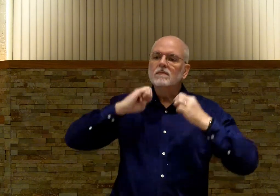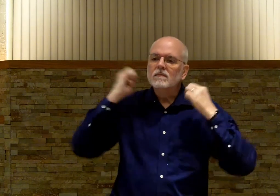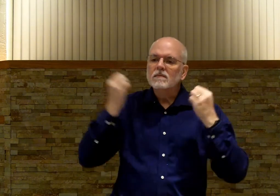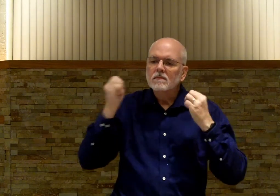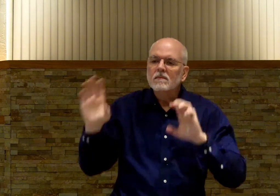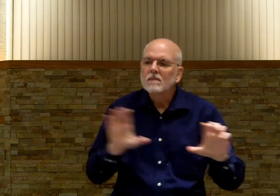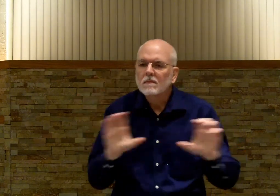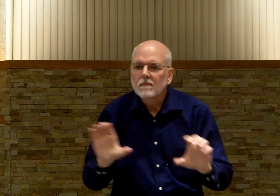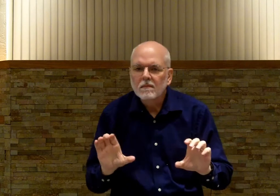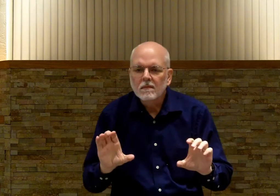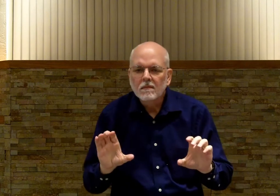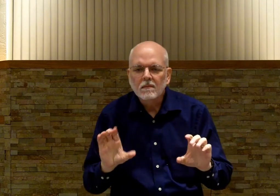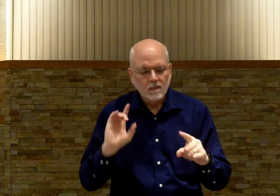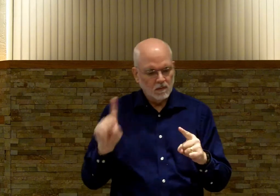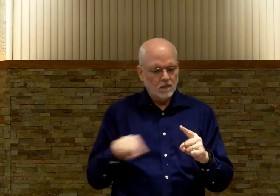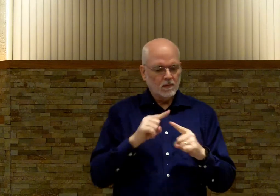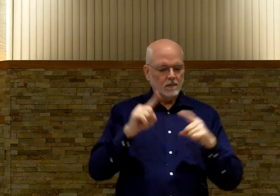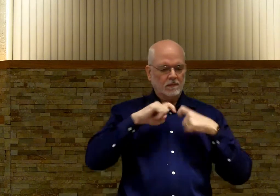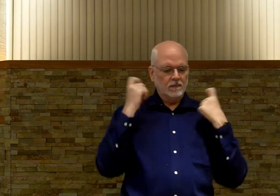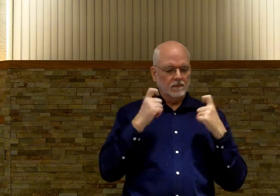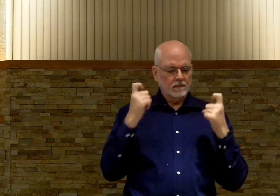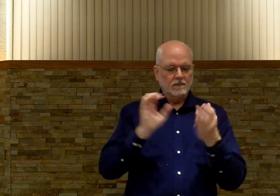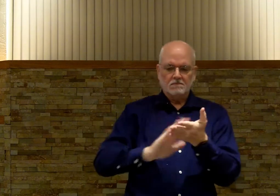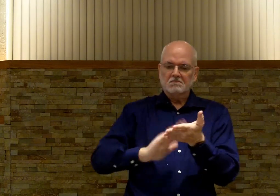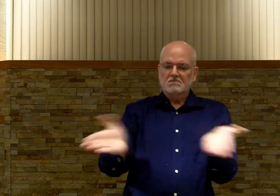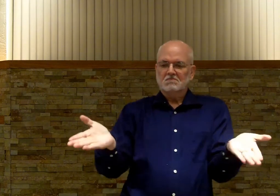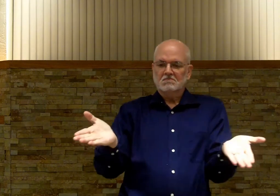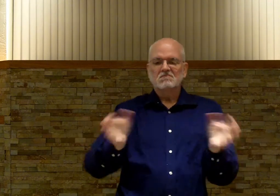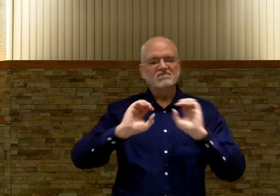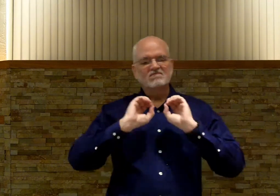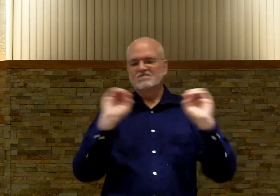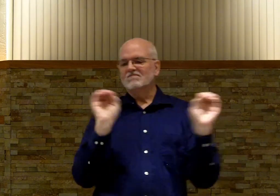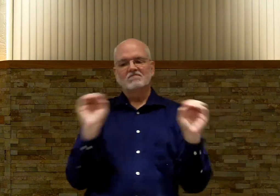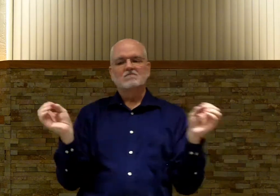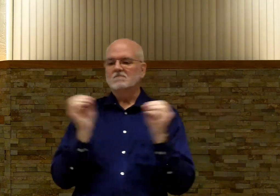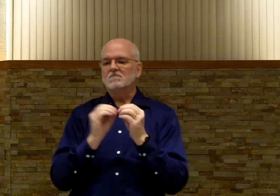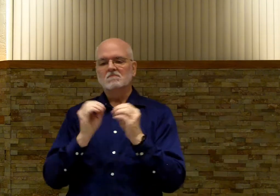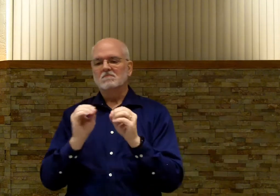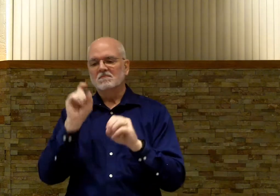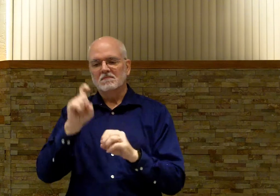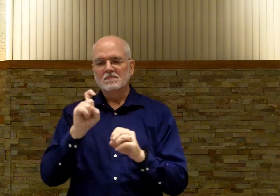When sins are forgiven, there is no more need to offer sacrifices.